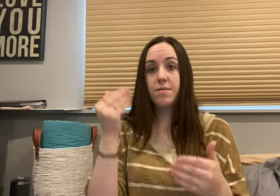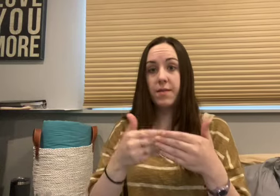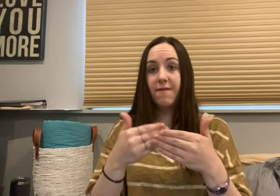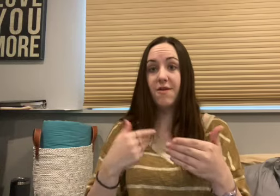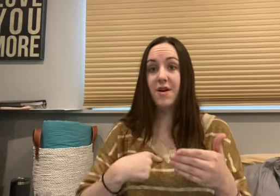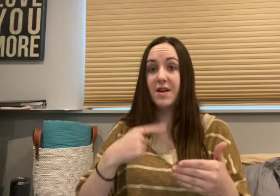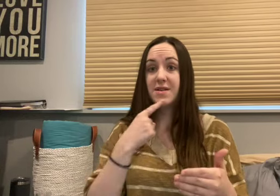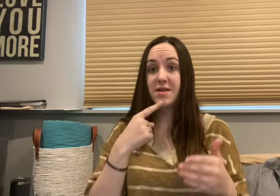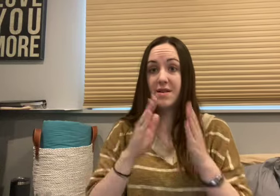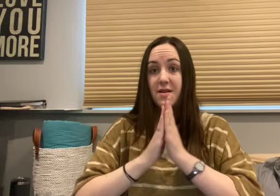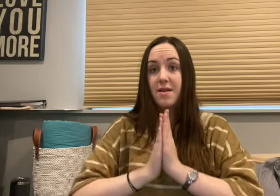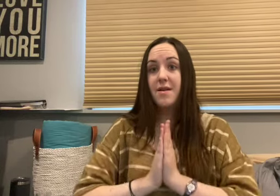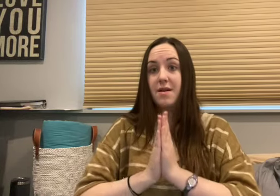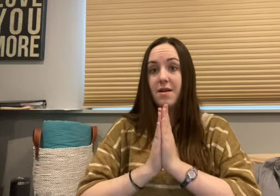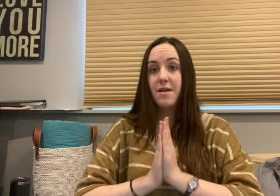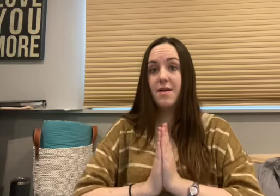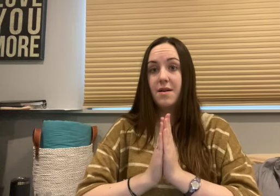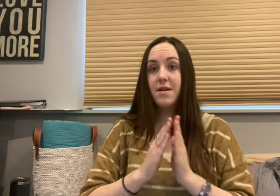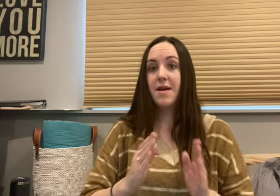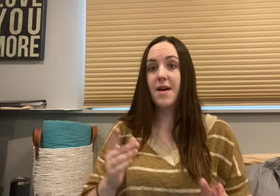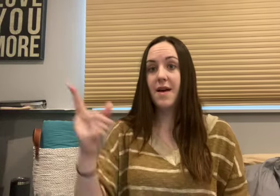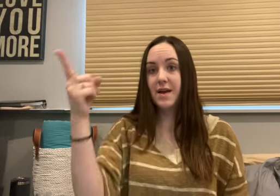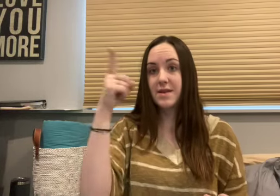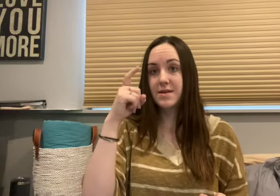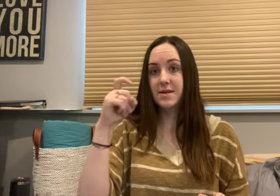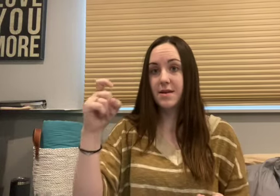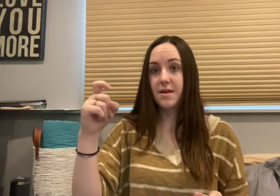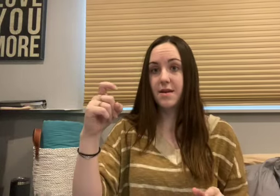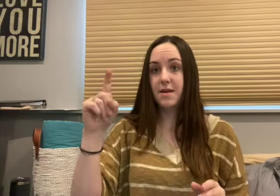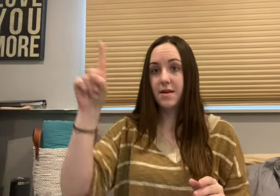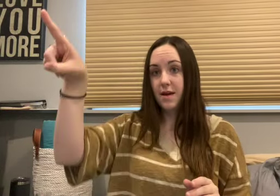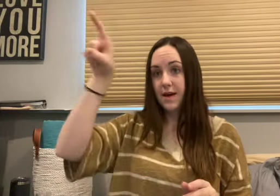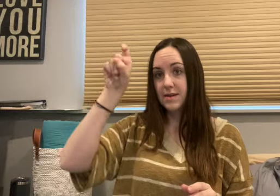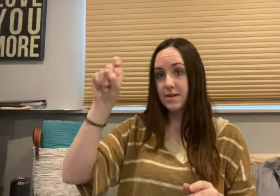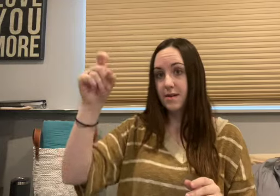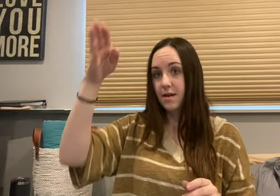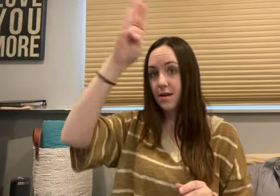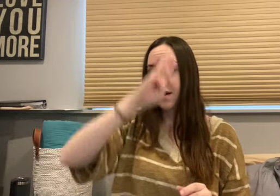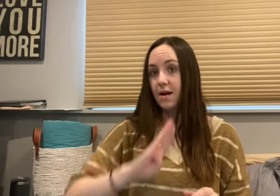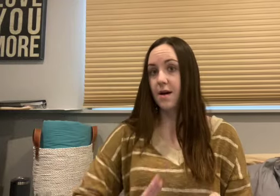Asking God if he could play it again